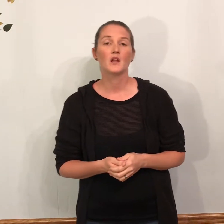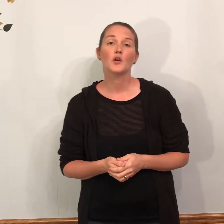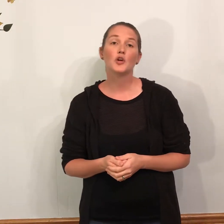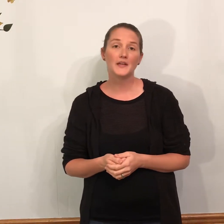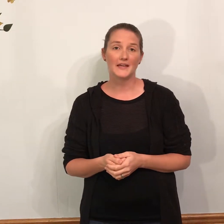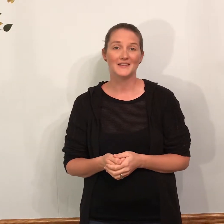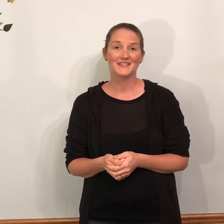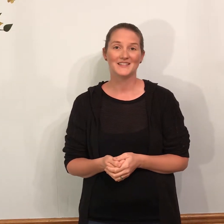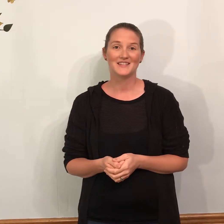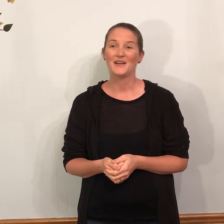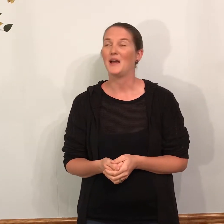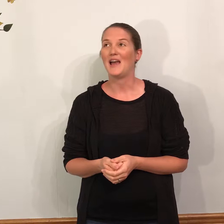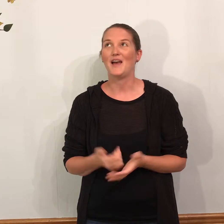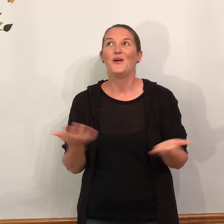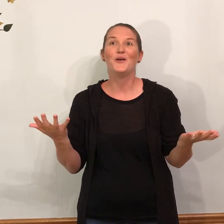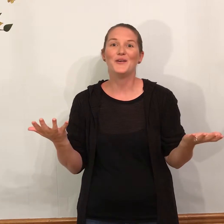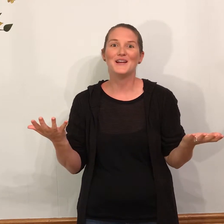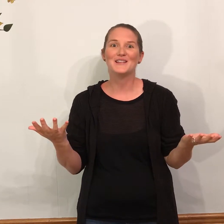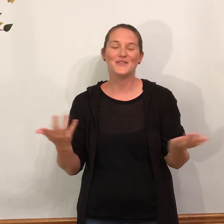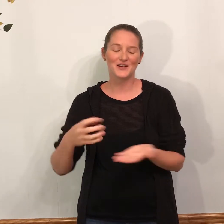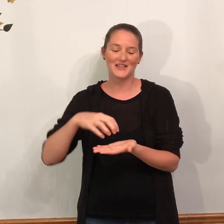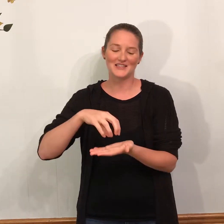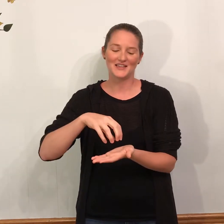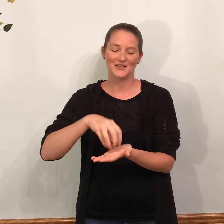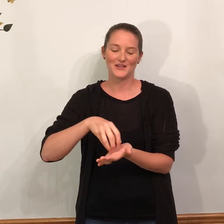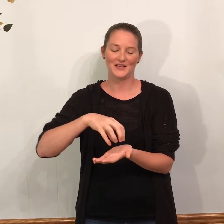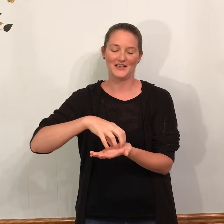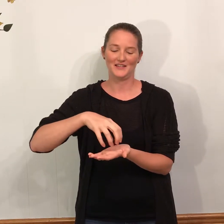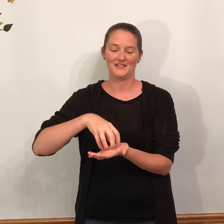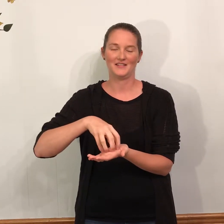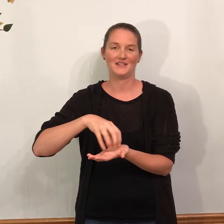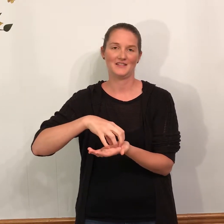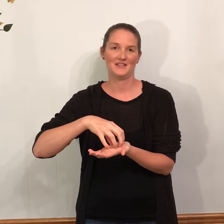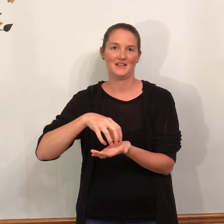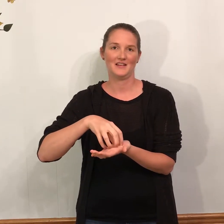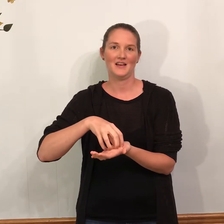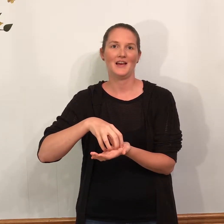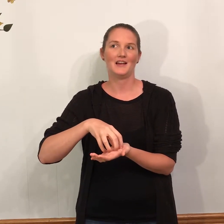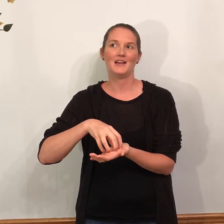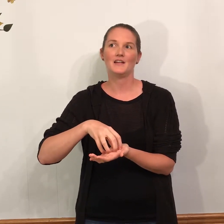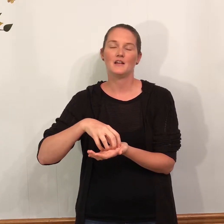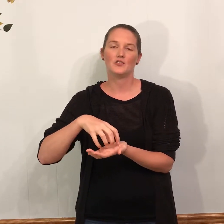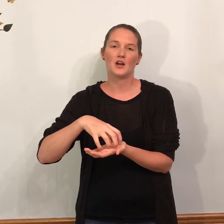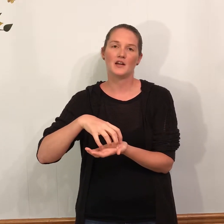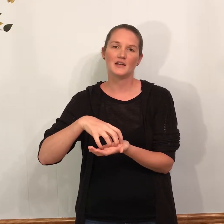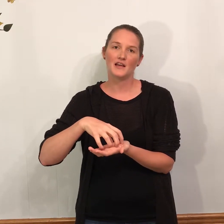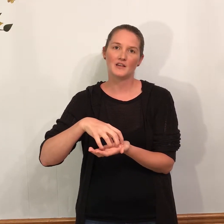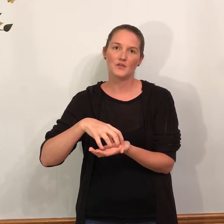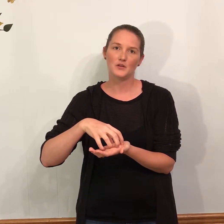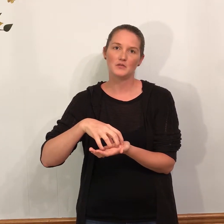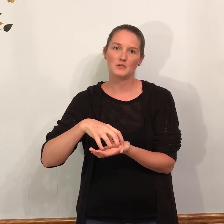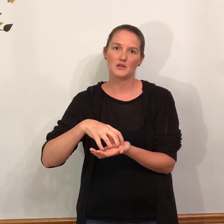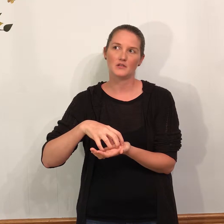Cookie. Who doesn't love cookies? Cookie. And again, try not to get that confused with